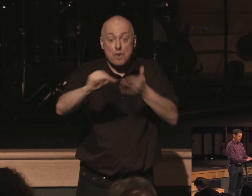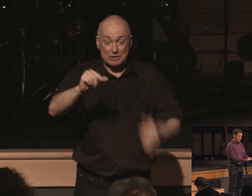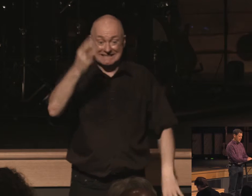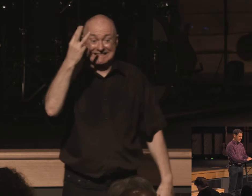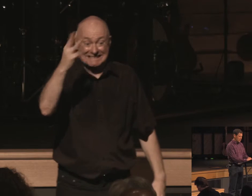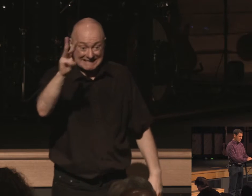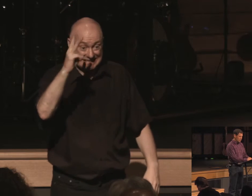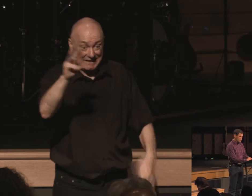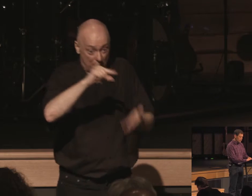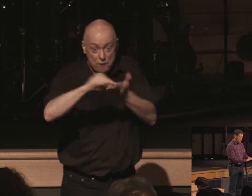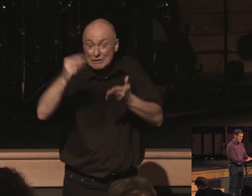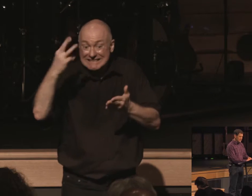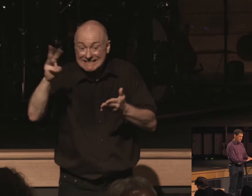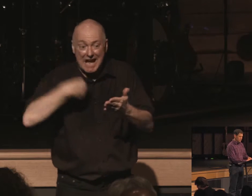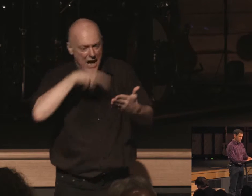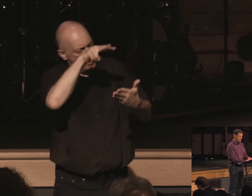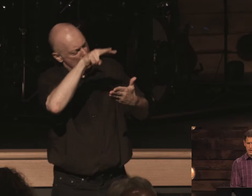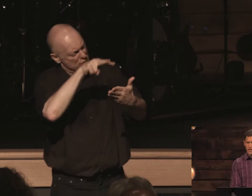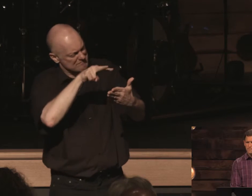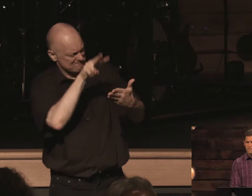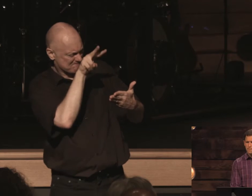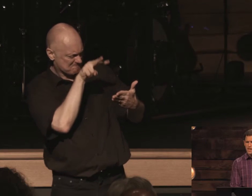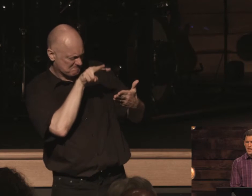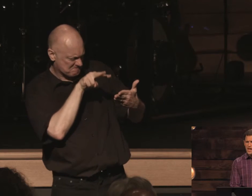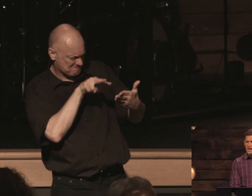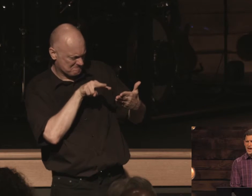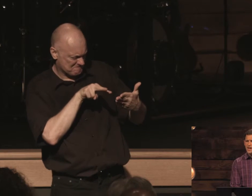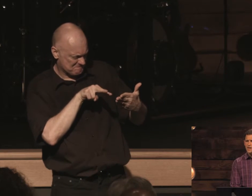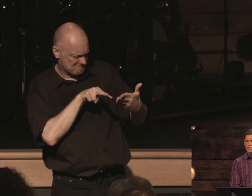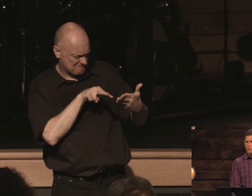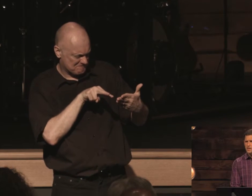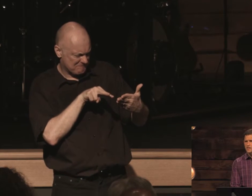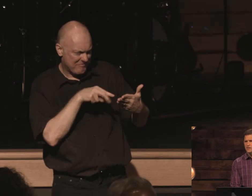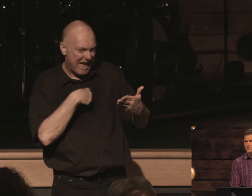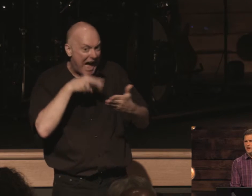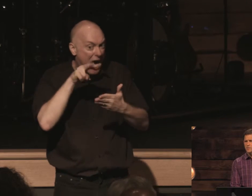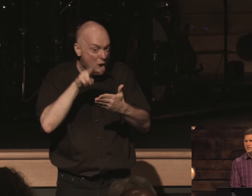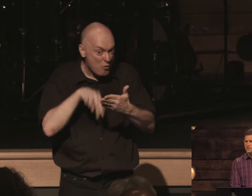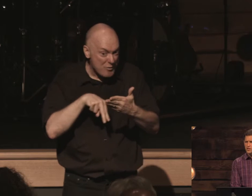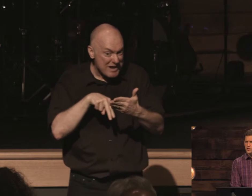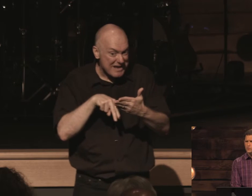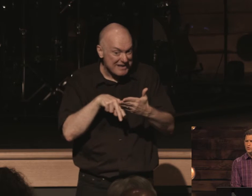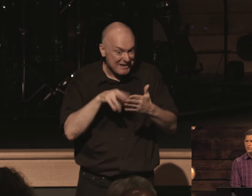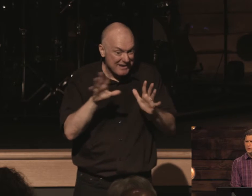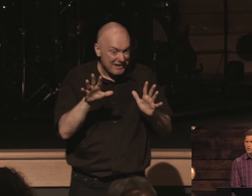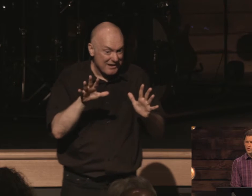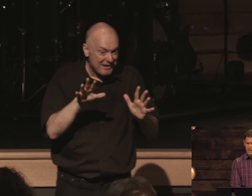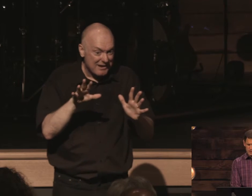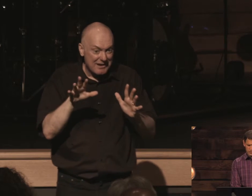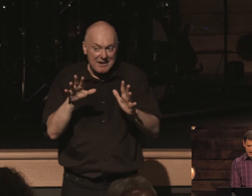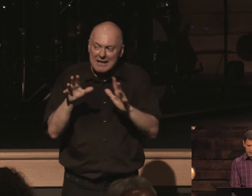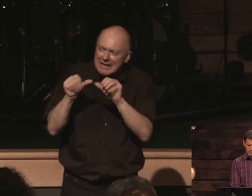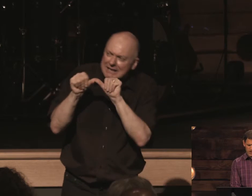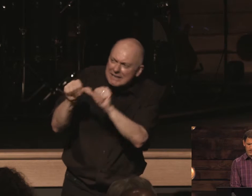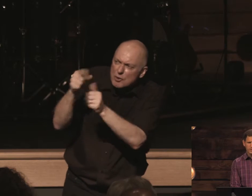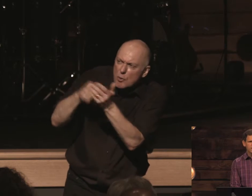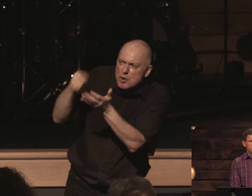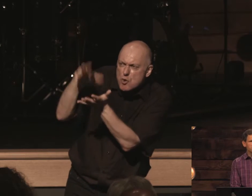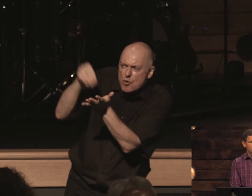if i when i read these verses okay and i read um continue what you've learned sacred writings make you